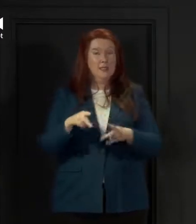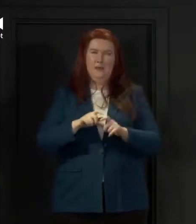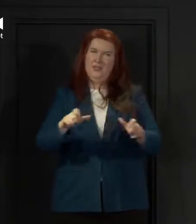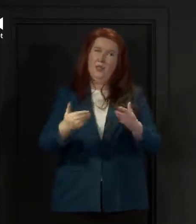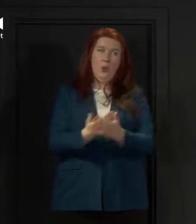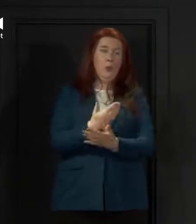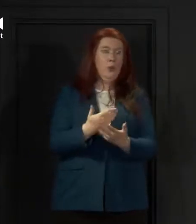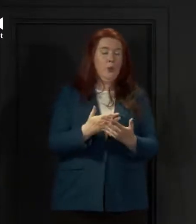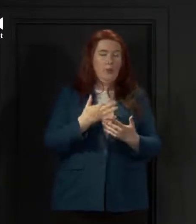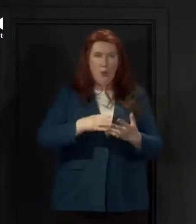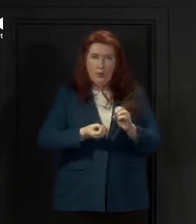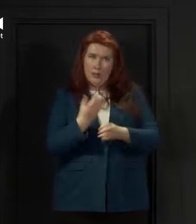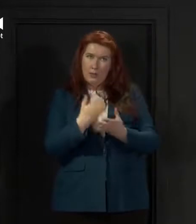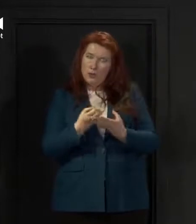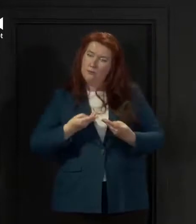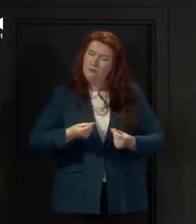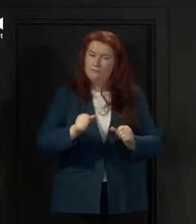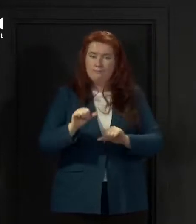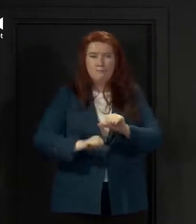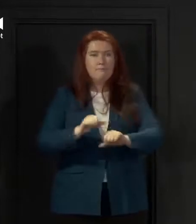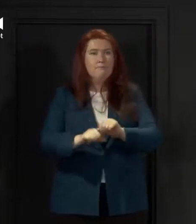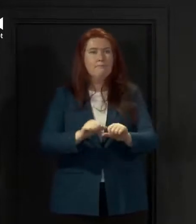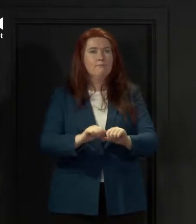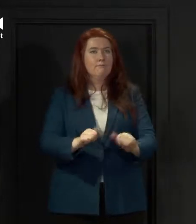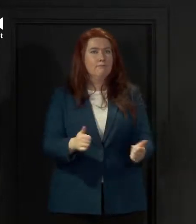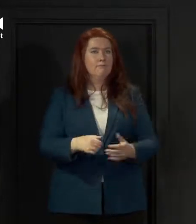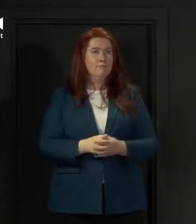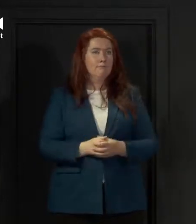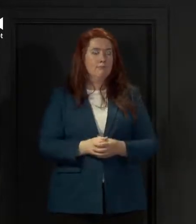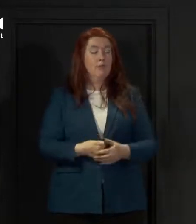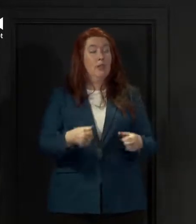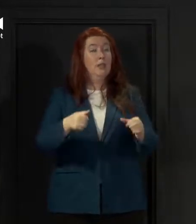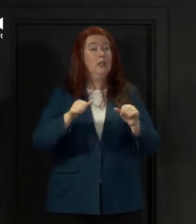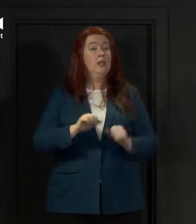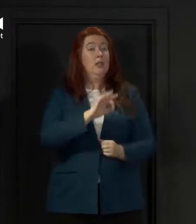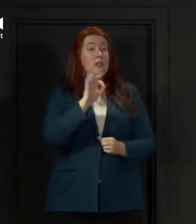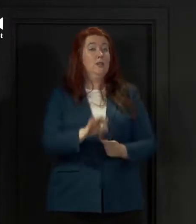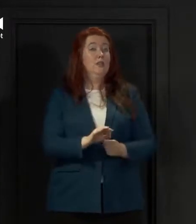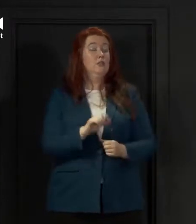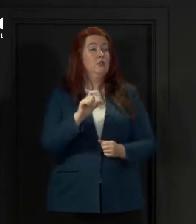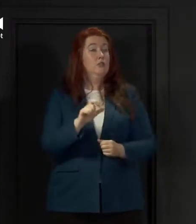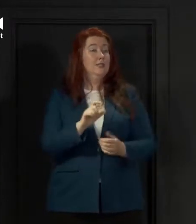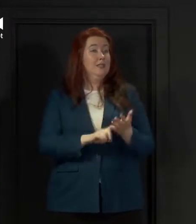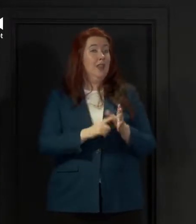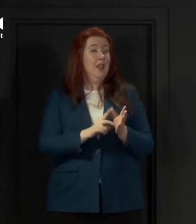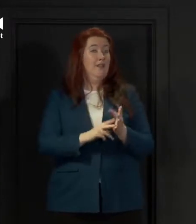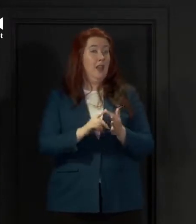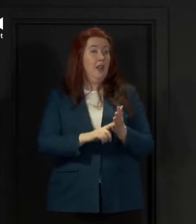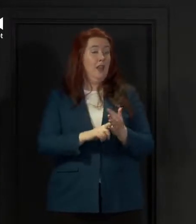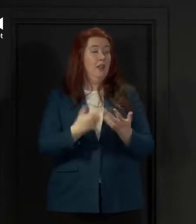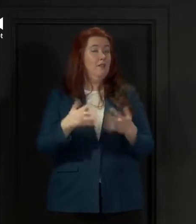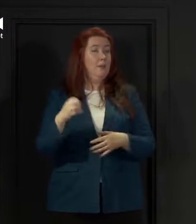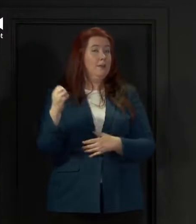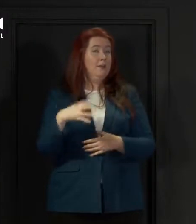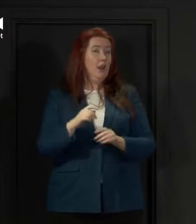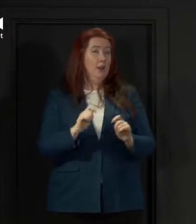sure that everything is working as it needs to work. Next we have Christine Lavelle from The Sun.